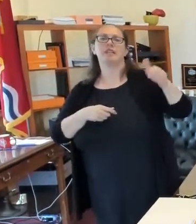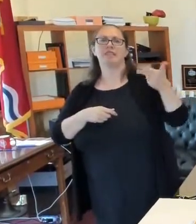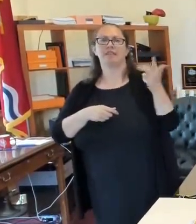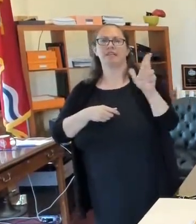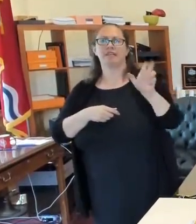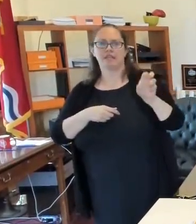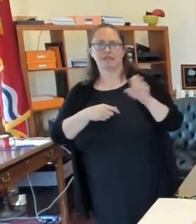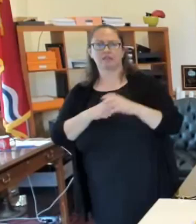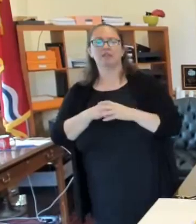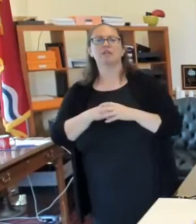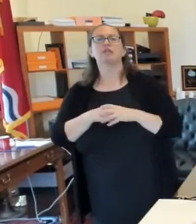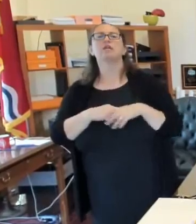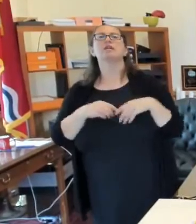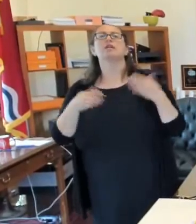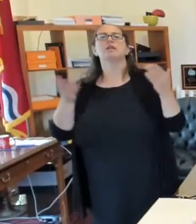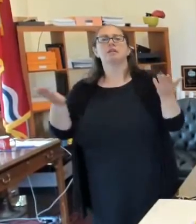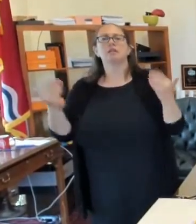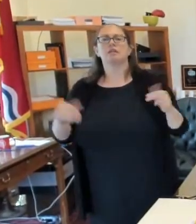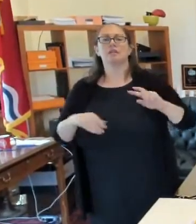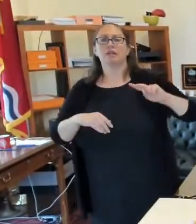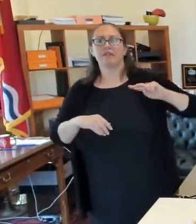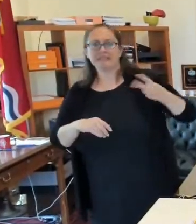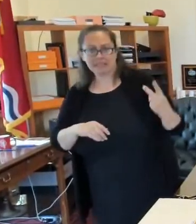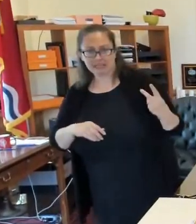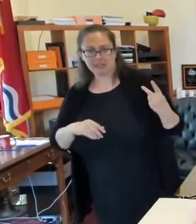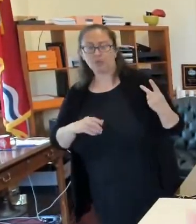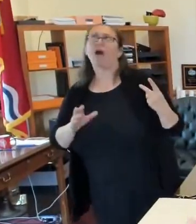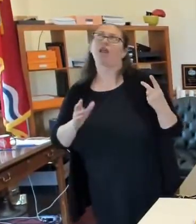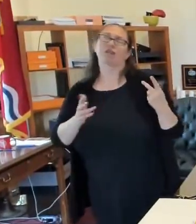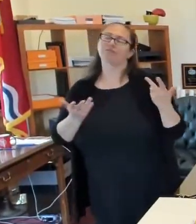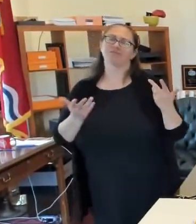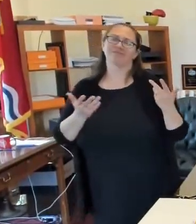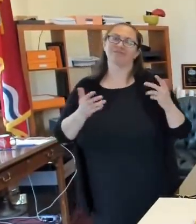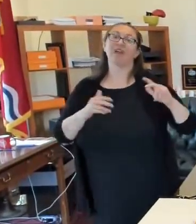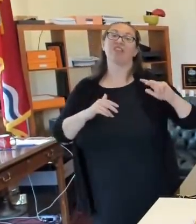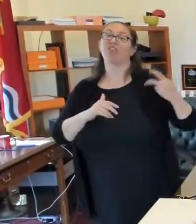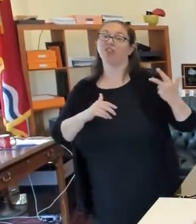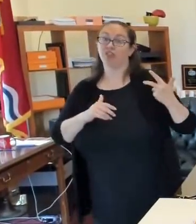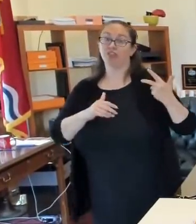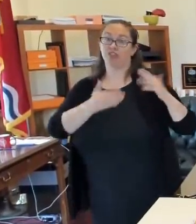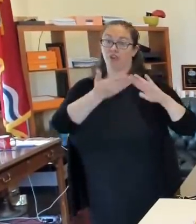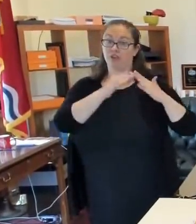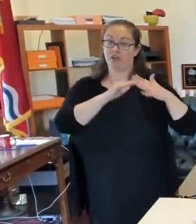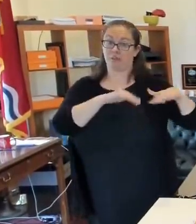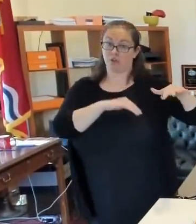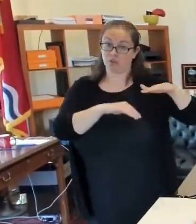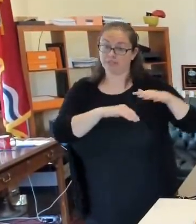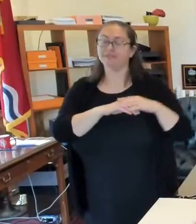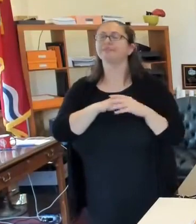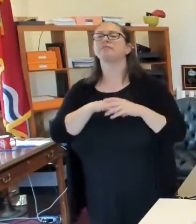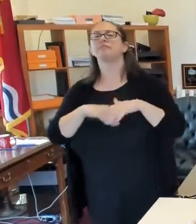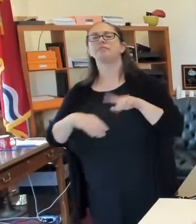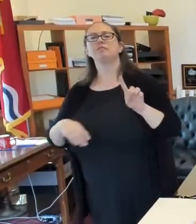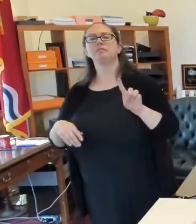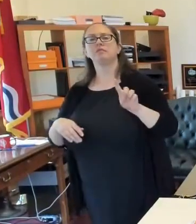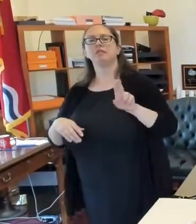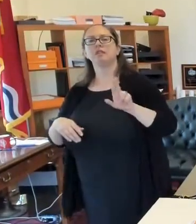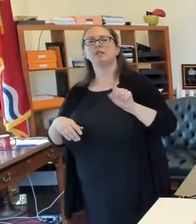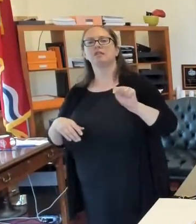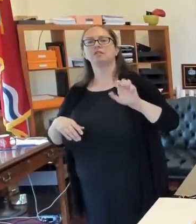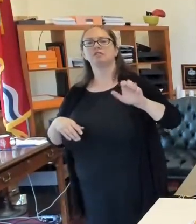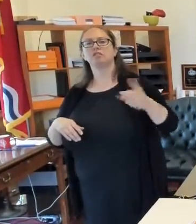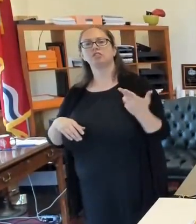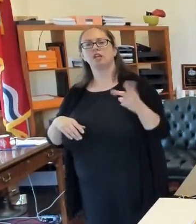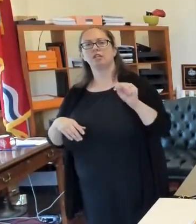then the second, um, well, it's the third neighborhood, is the Dutchtown neighborhood.